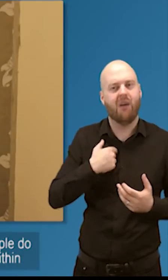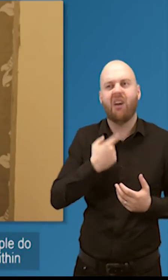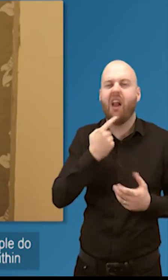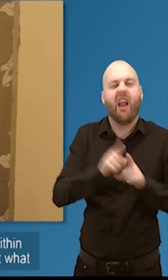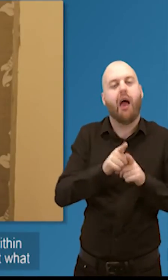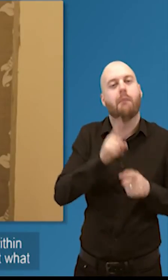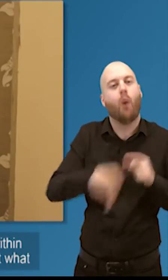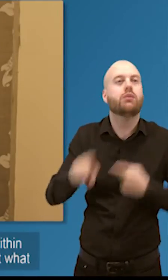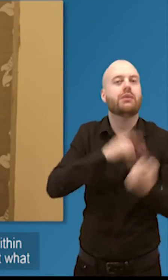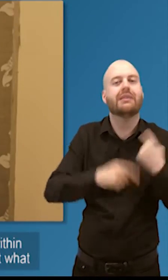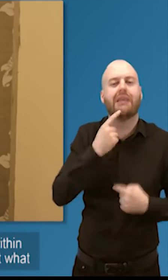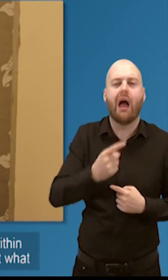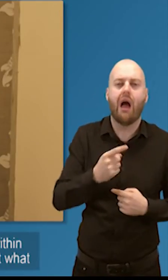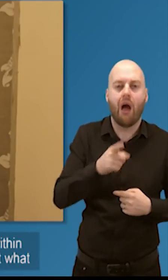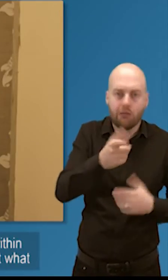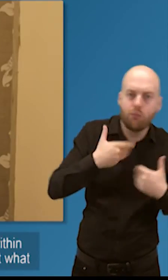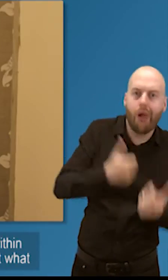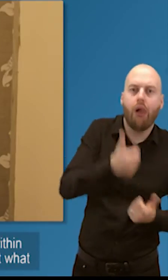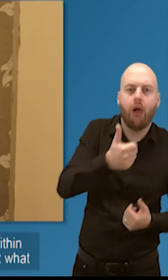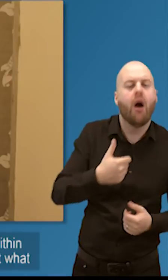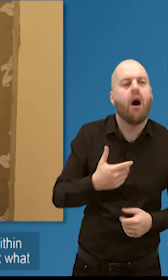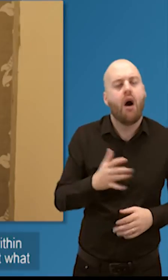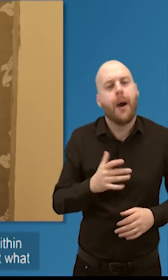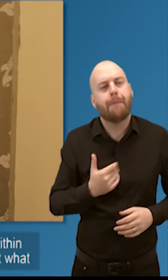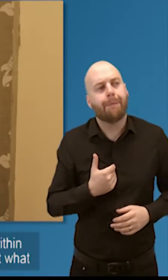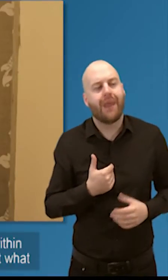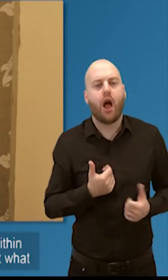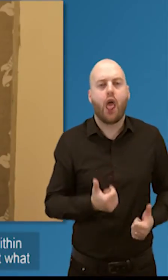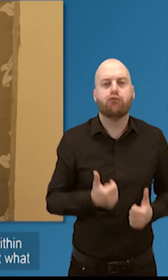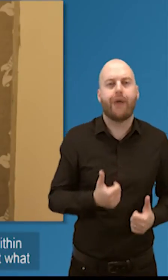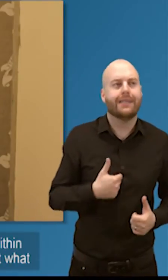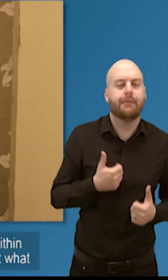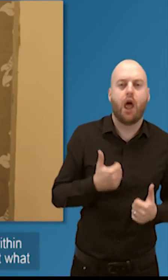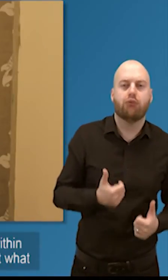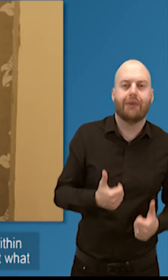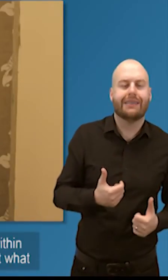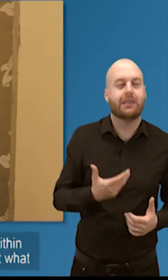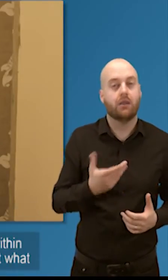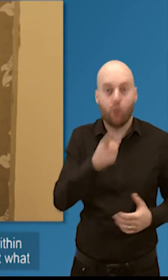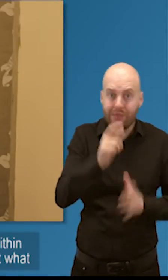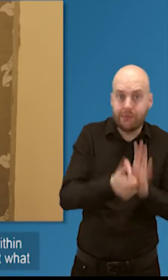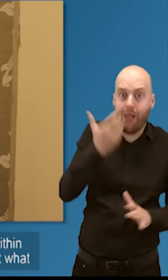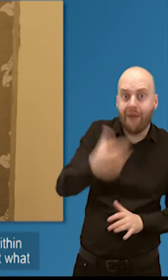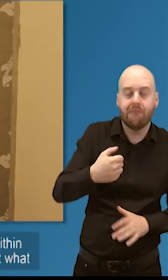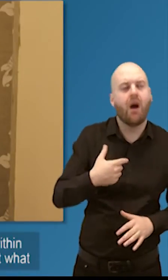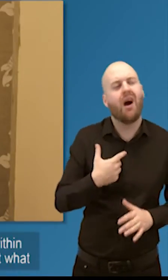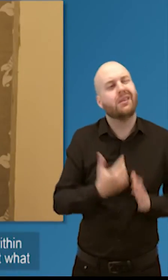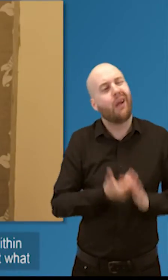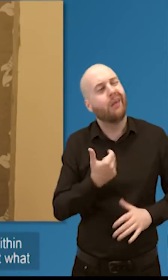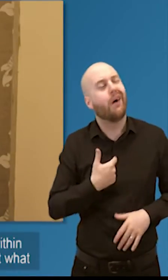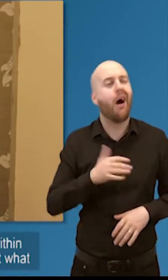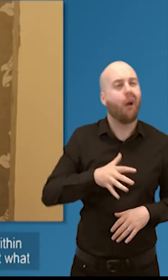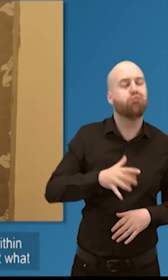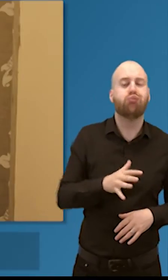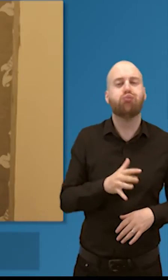and what you've delivered and with it within your own report and there's really there's there are great opportunities within your within your reports to really shout from